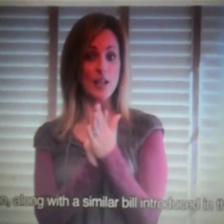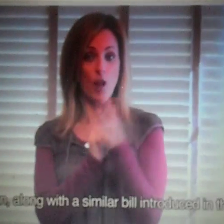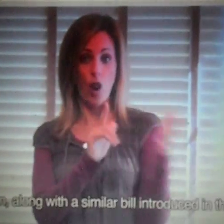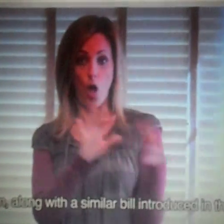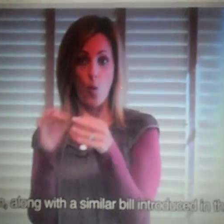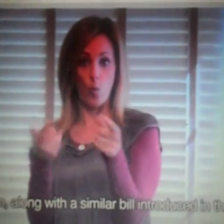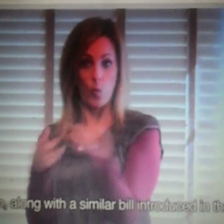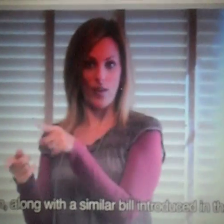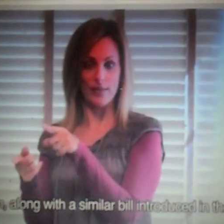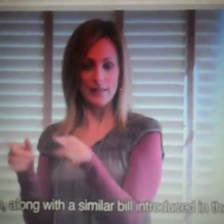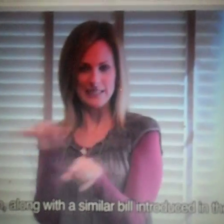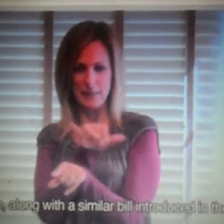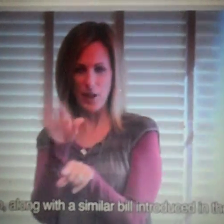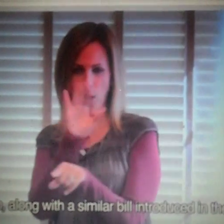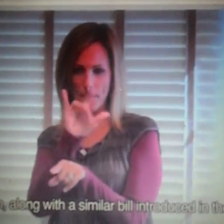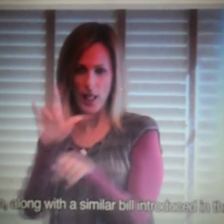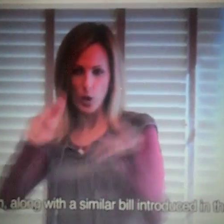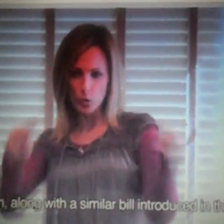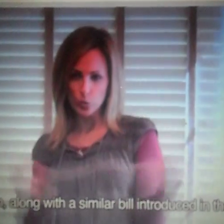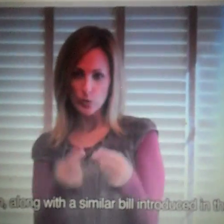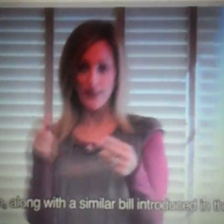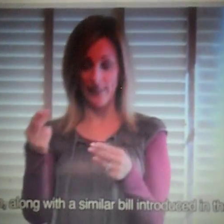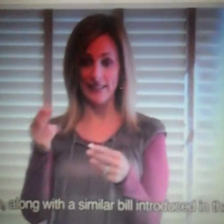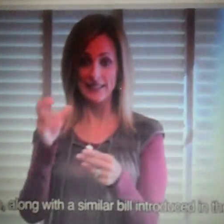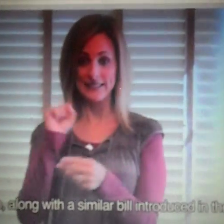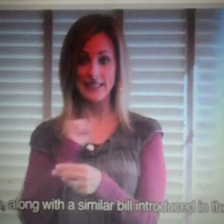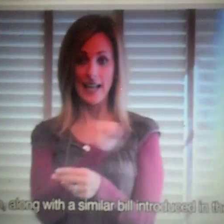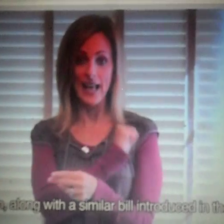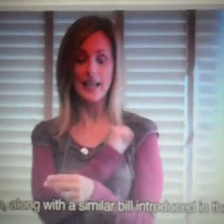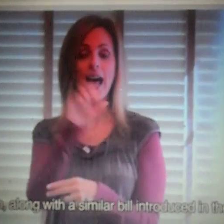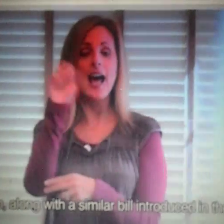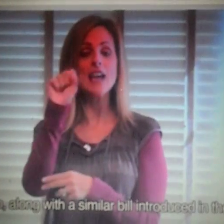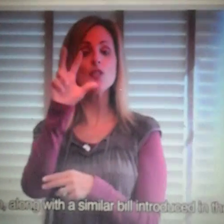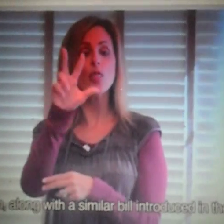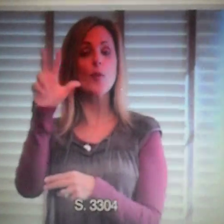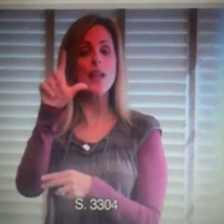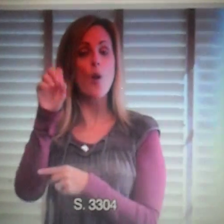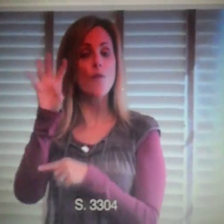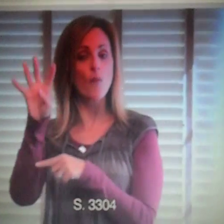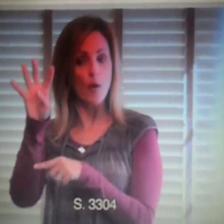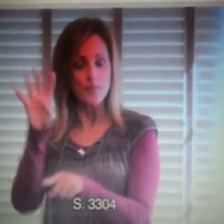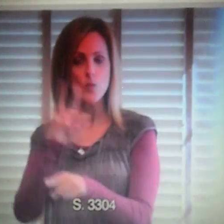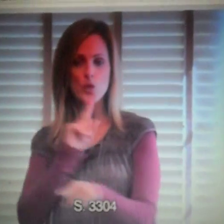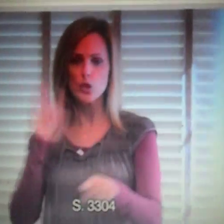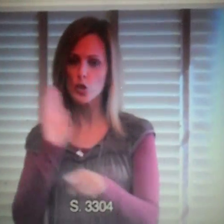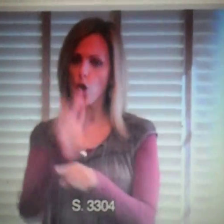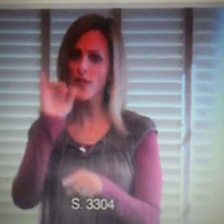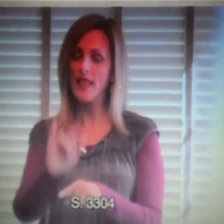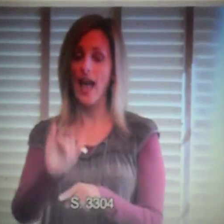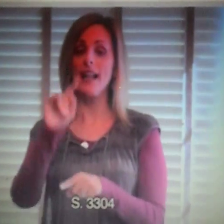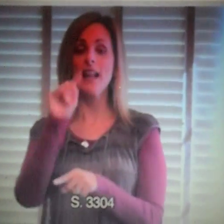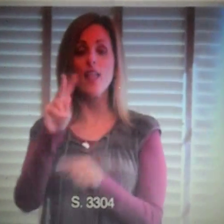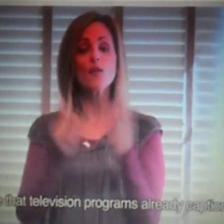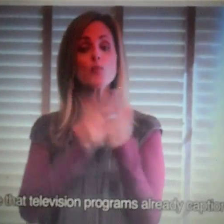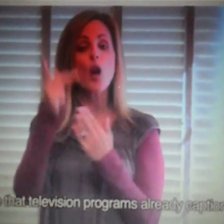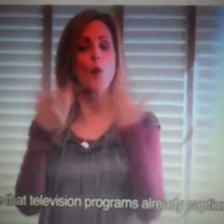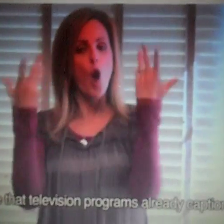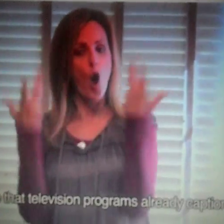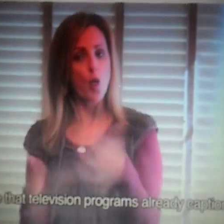This legislation along with a similar bill introduced in the Senate, S3304, will ensure that television